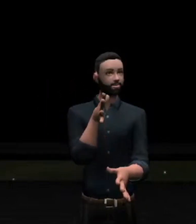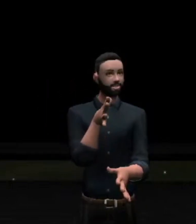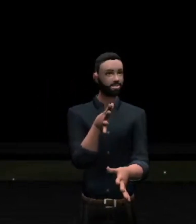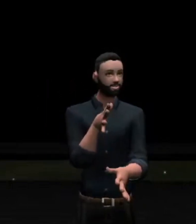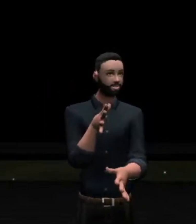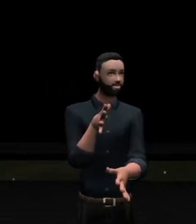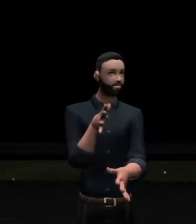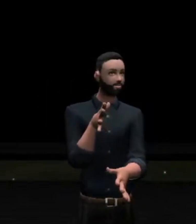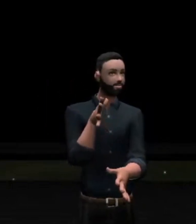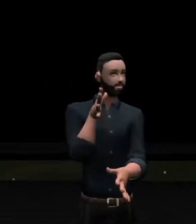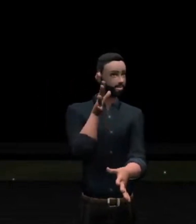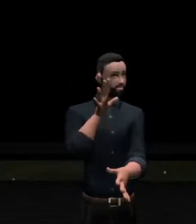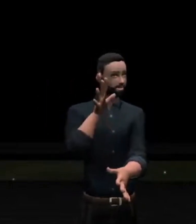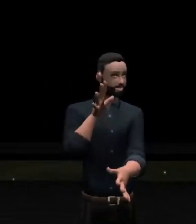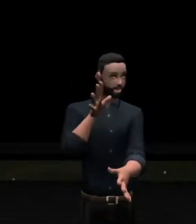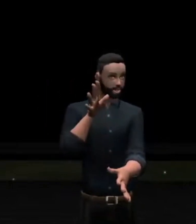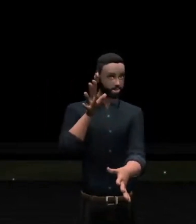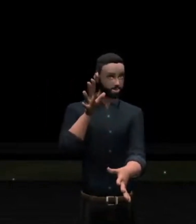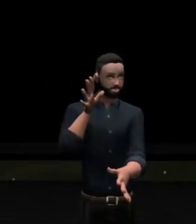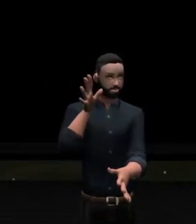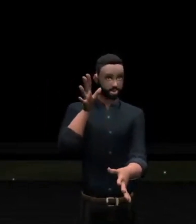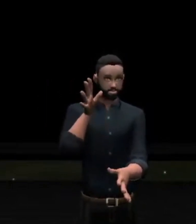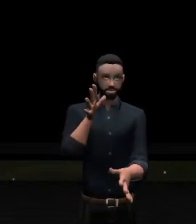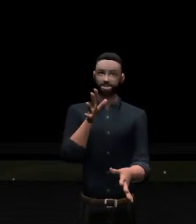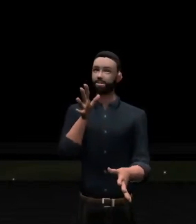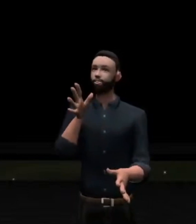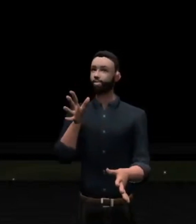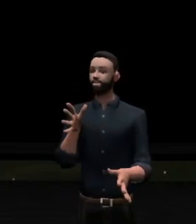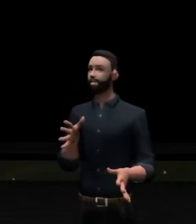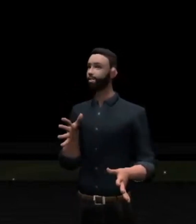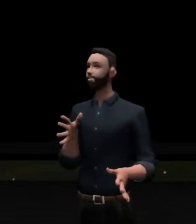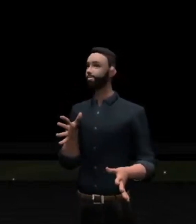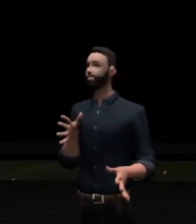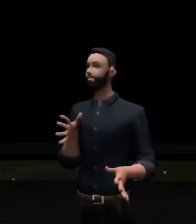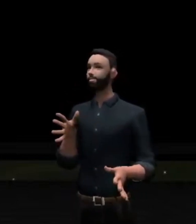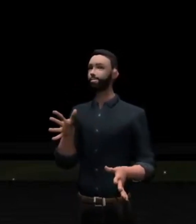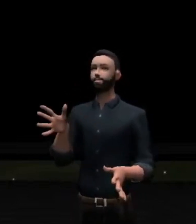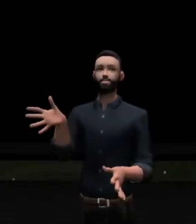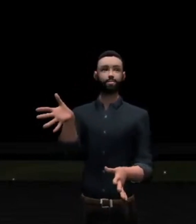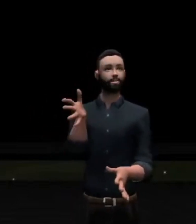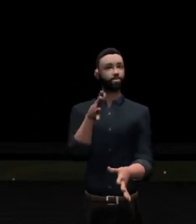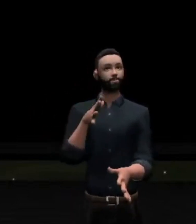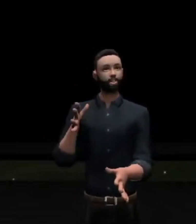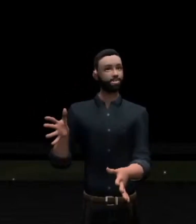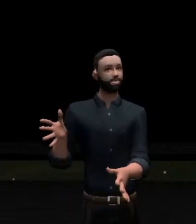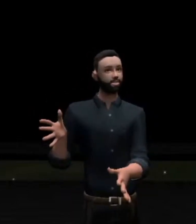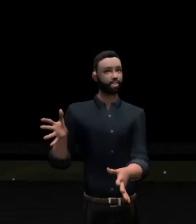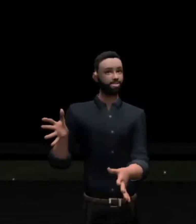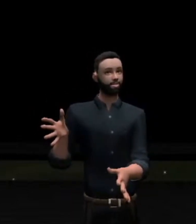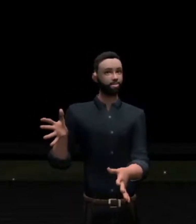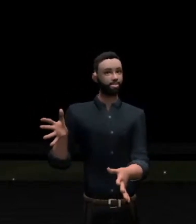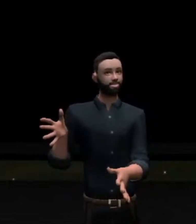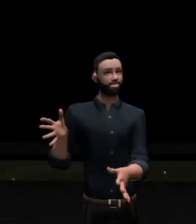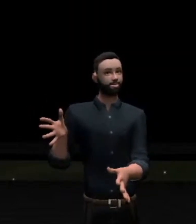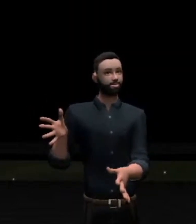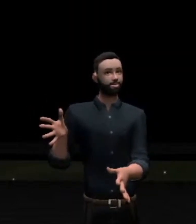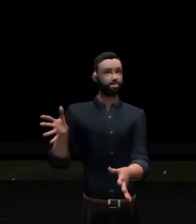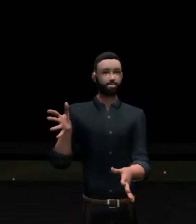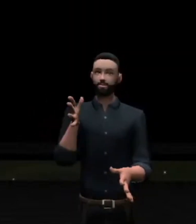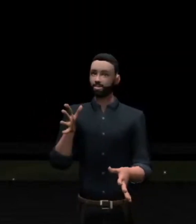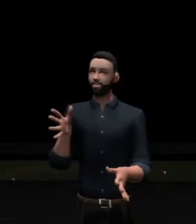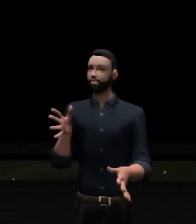tasted of the powers of the age to come. But most of those Jews